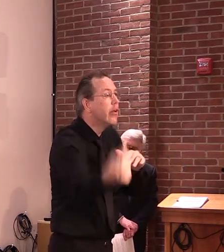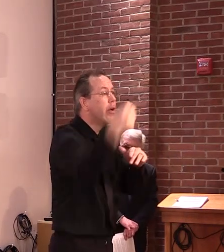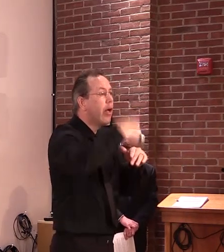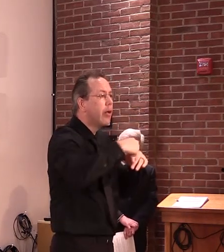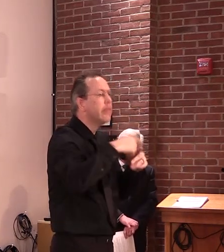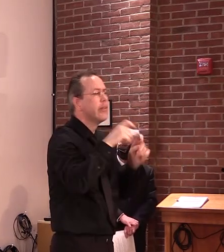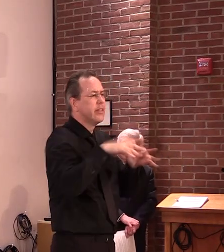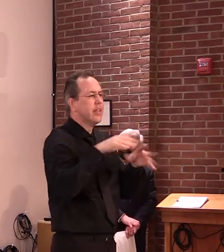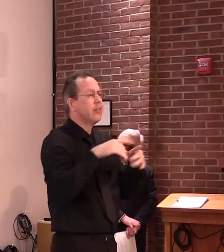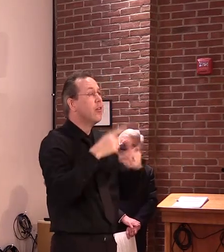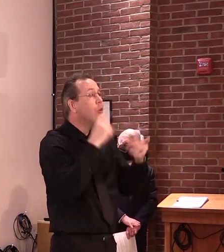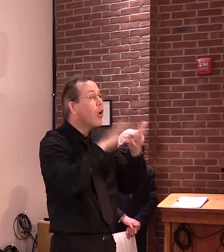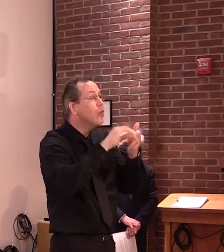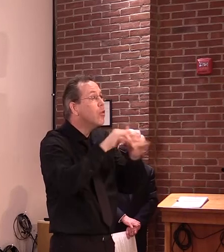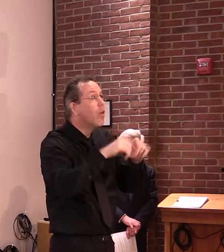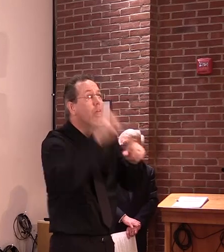days.